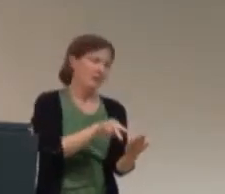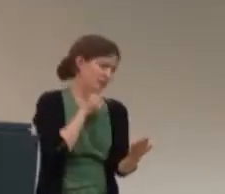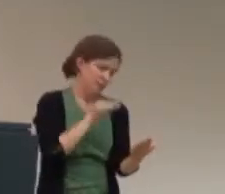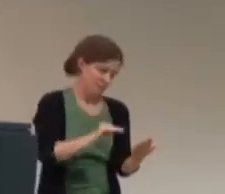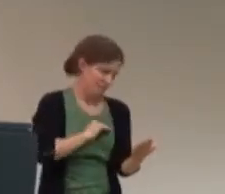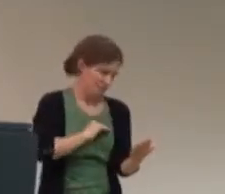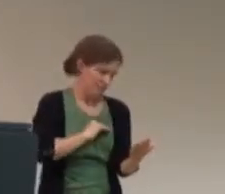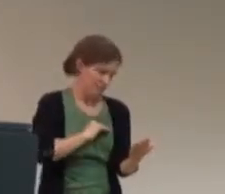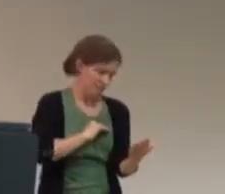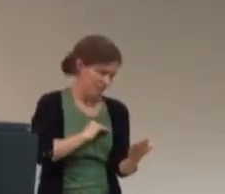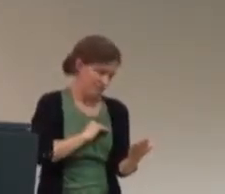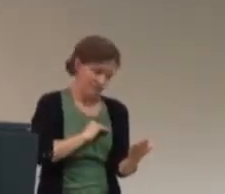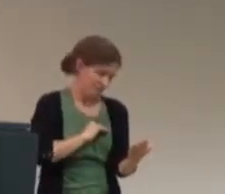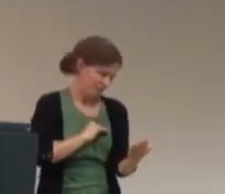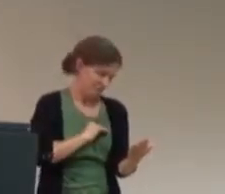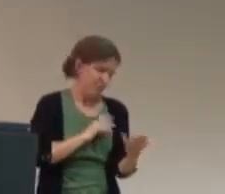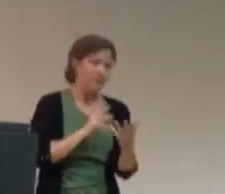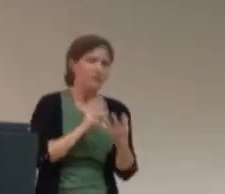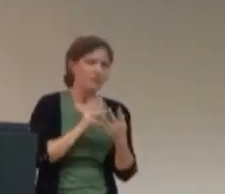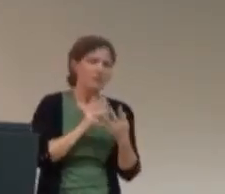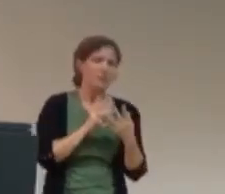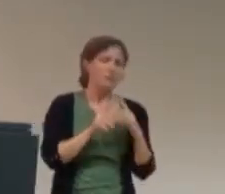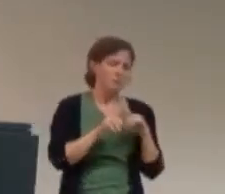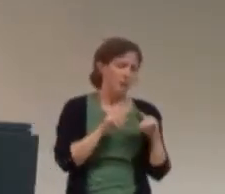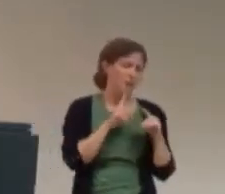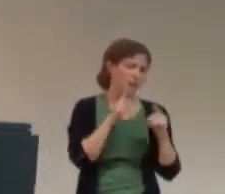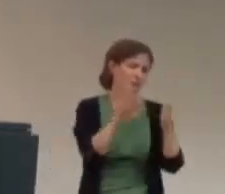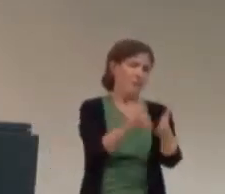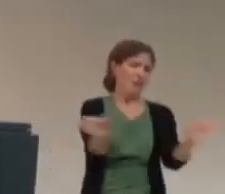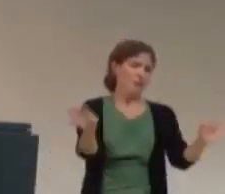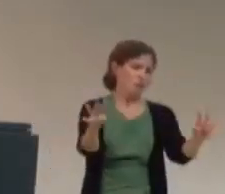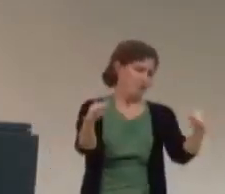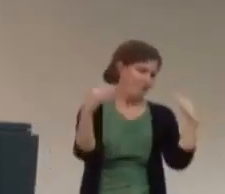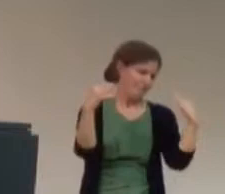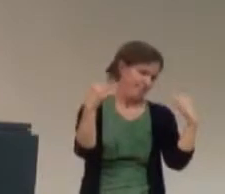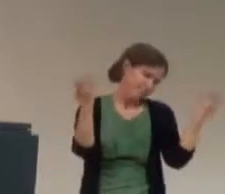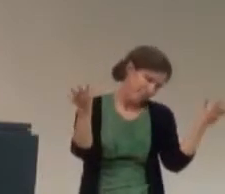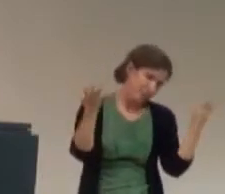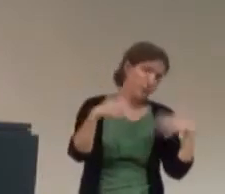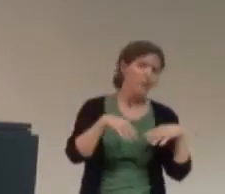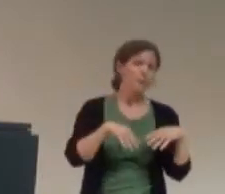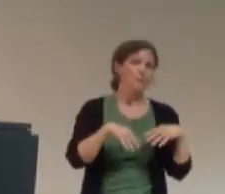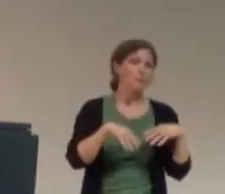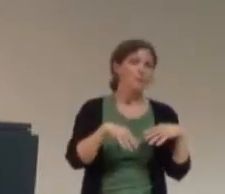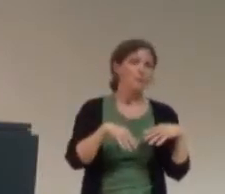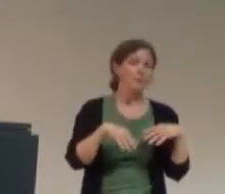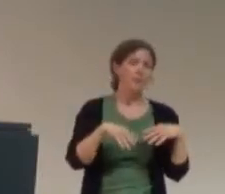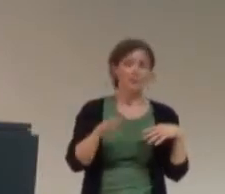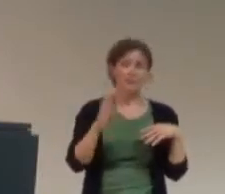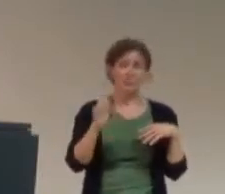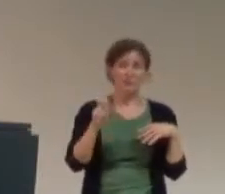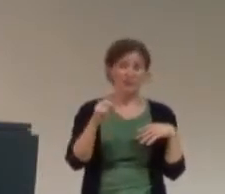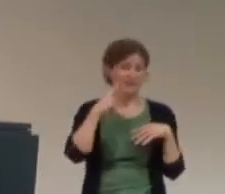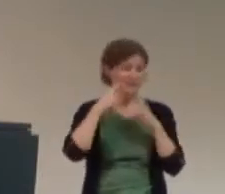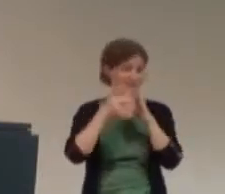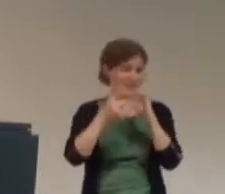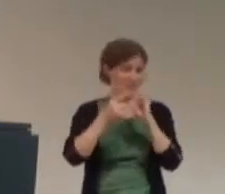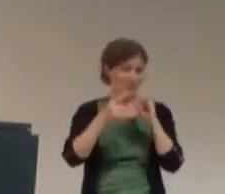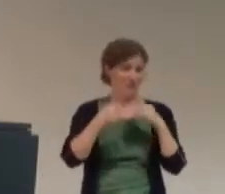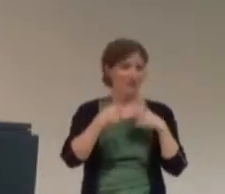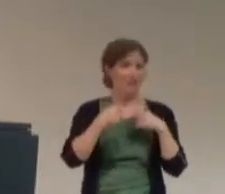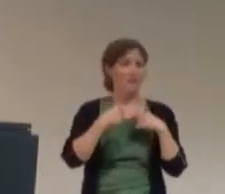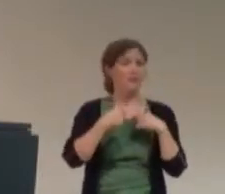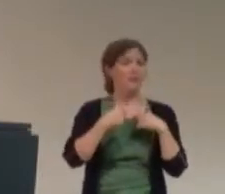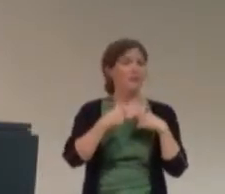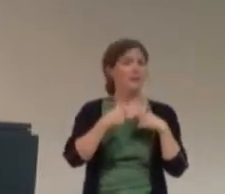Very, very rarely. But, uh, it was mainstream attention. So, even though you can't, as Brian was saying, even though you